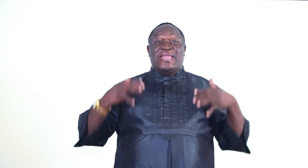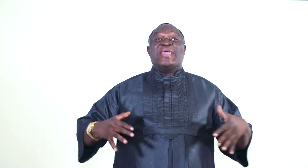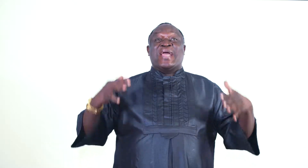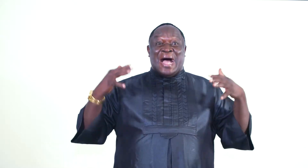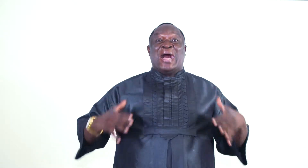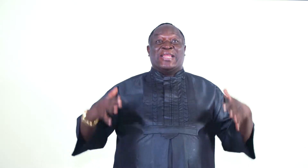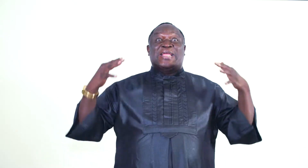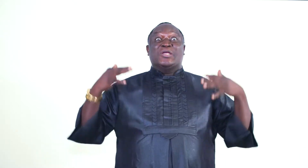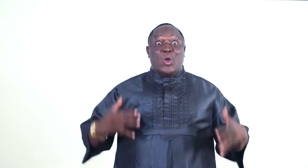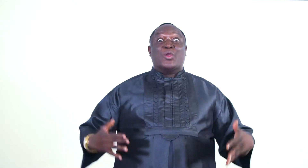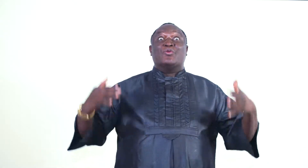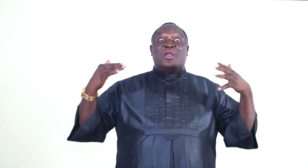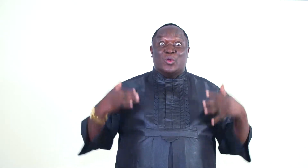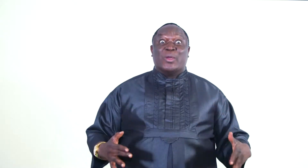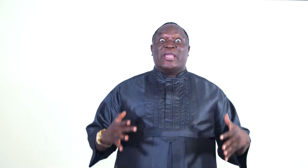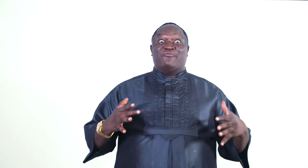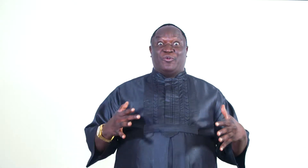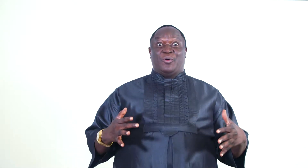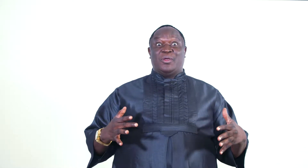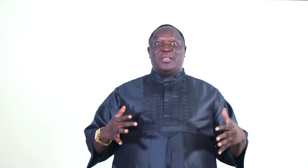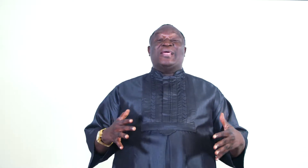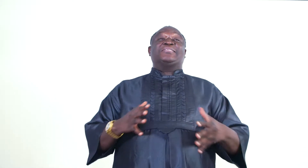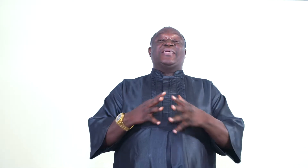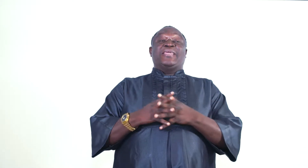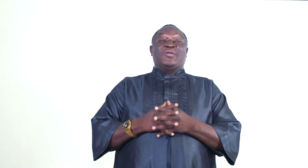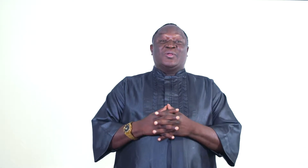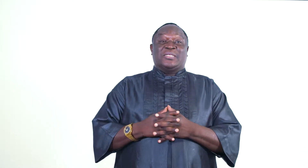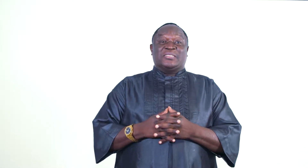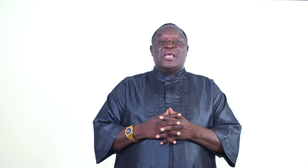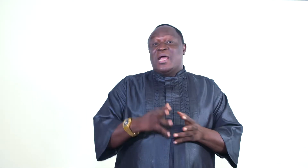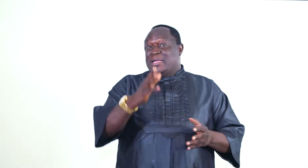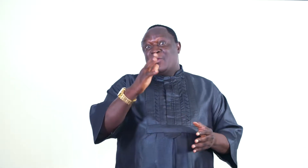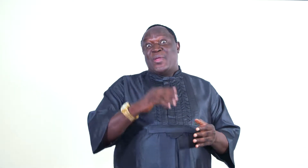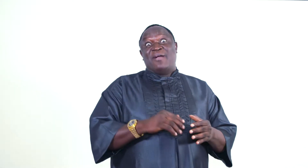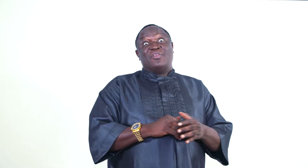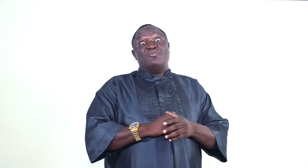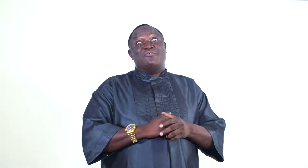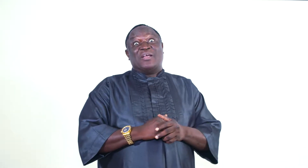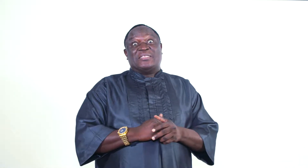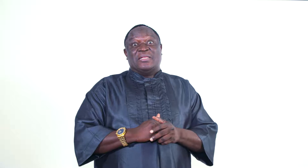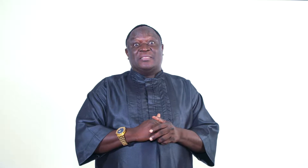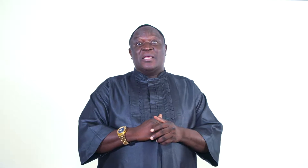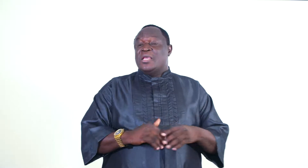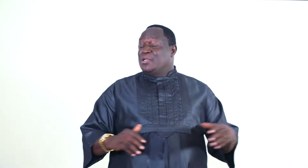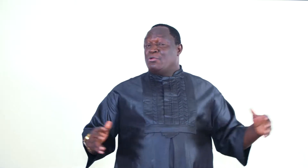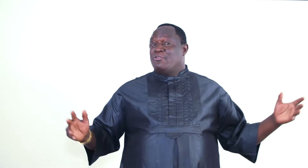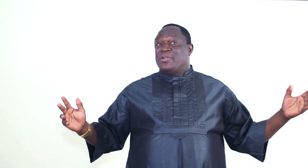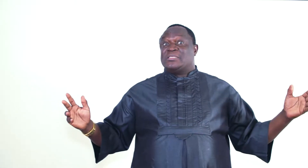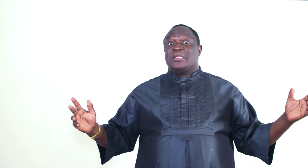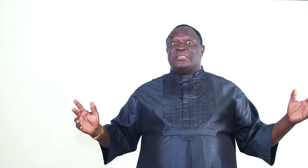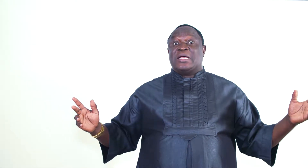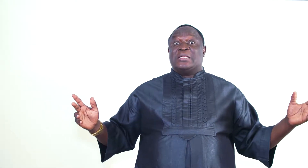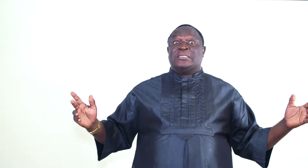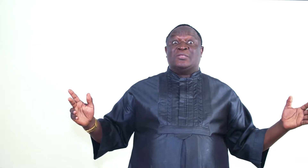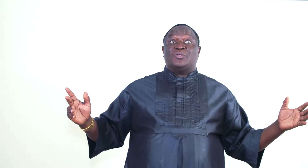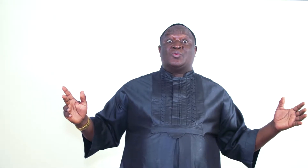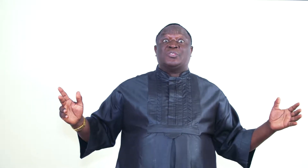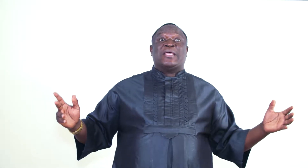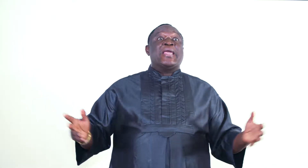they are the God you are looking for. That's the egotists. And then we have the universalists. The universalists are those who say